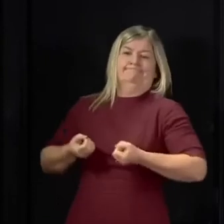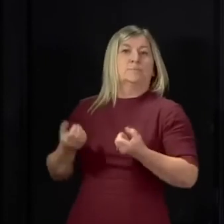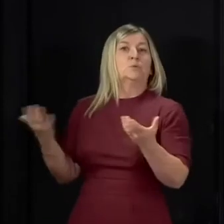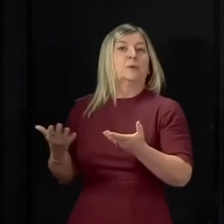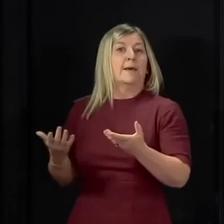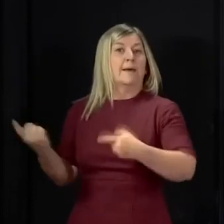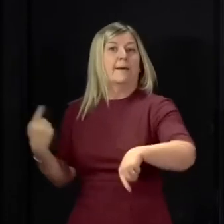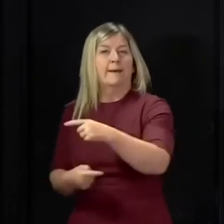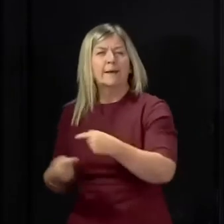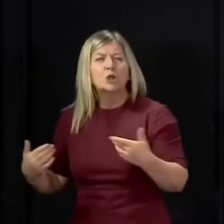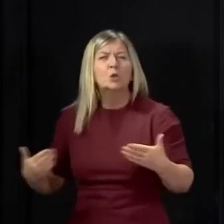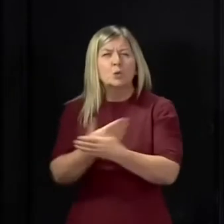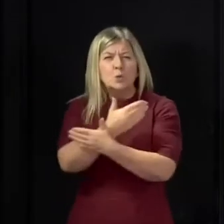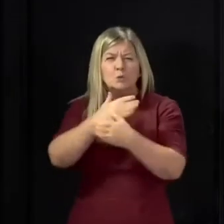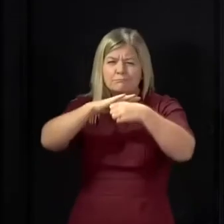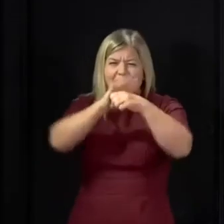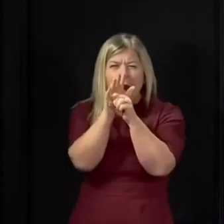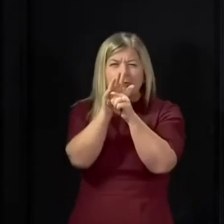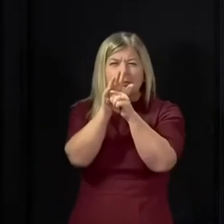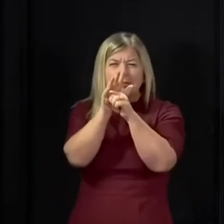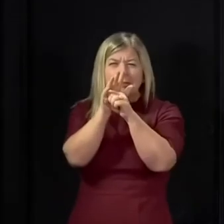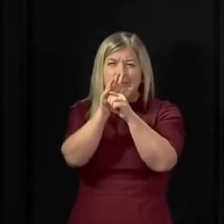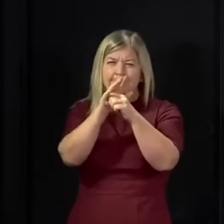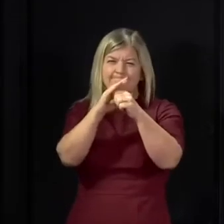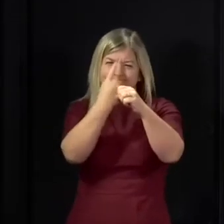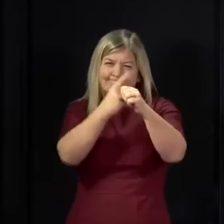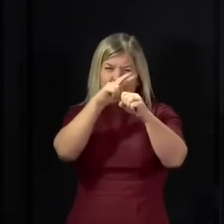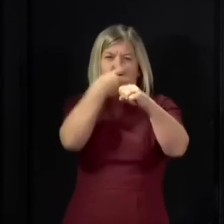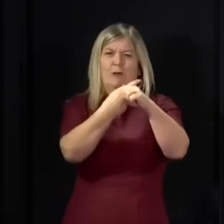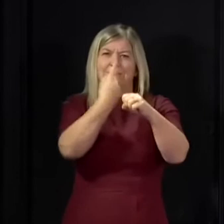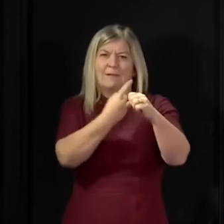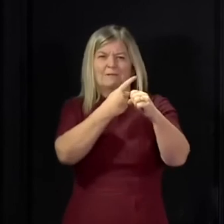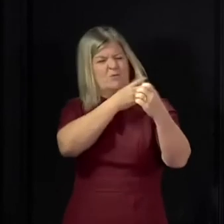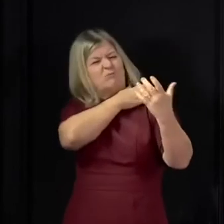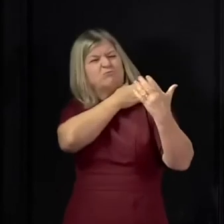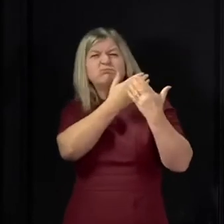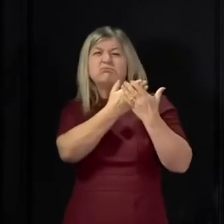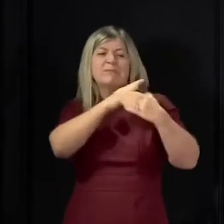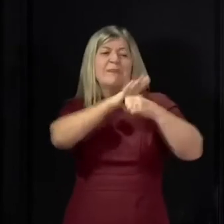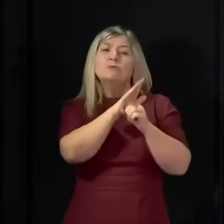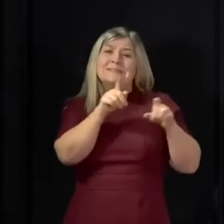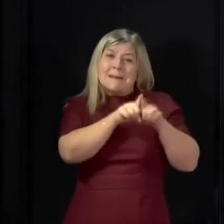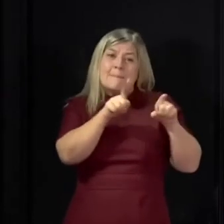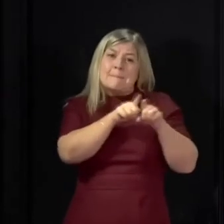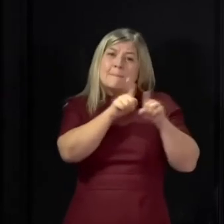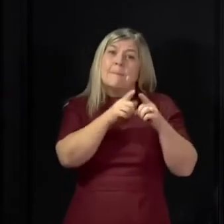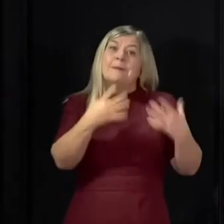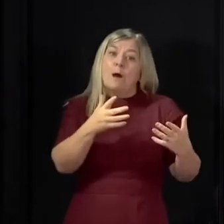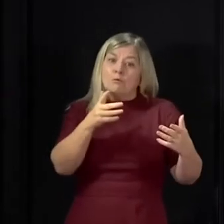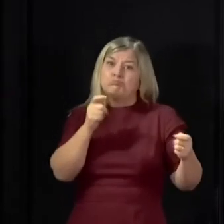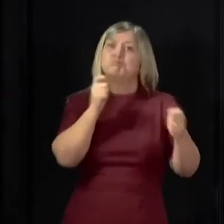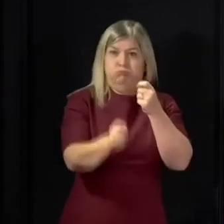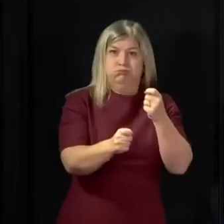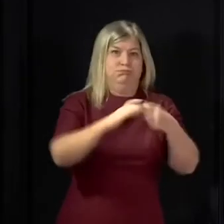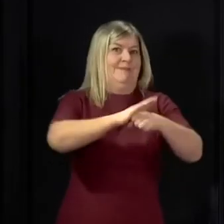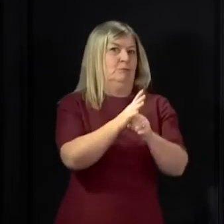about the new variant of the COVID virus that has been identified in the UK suggests to me that